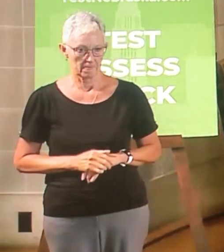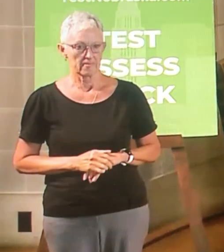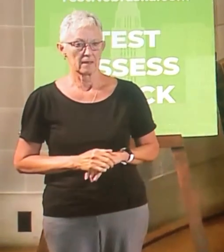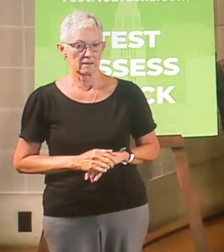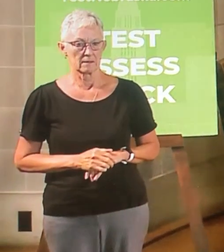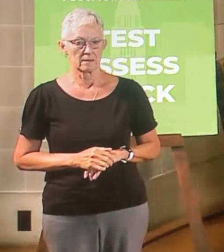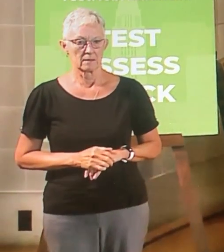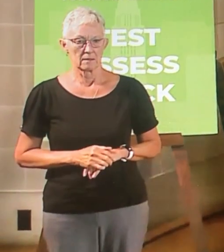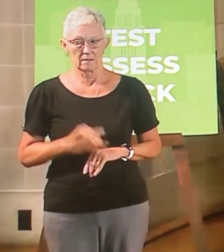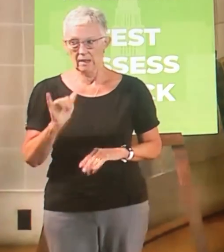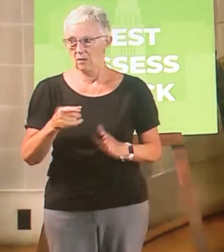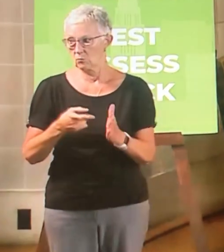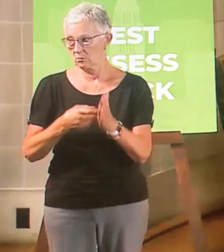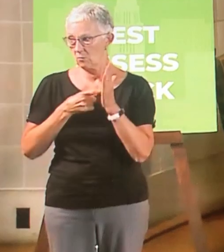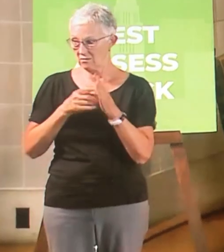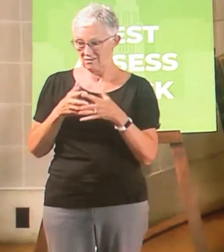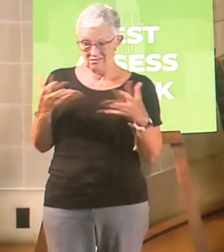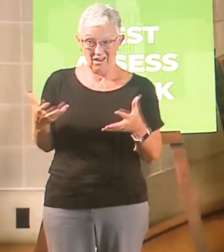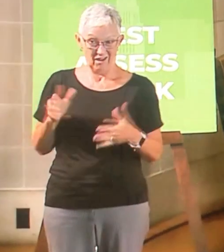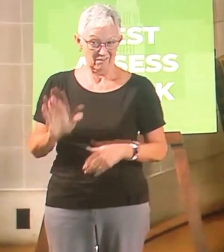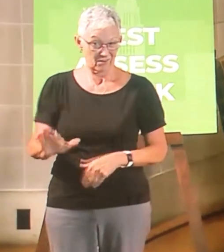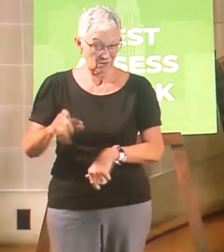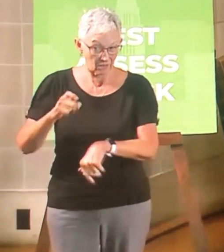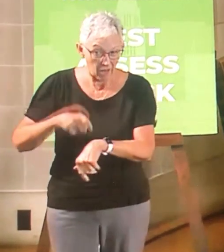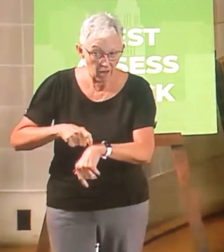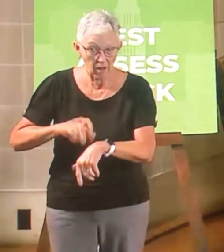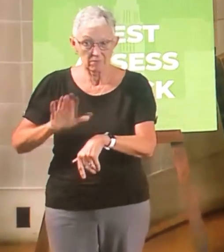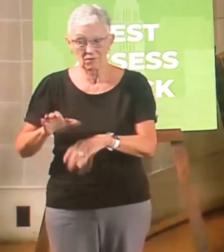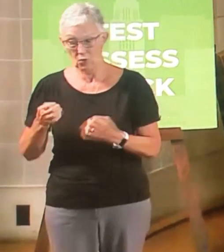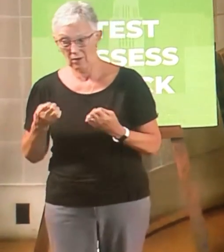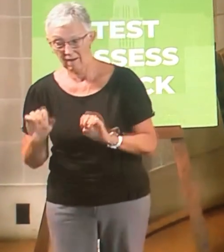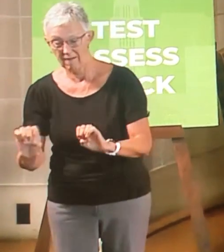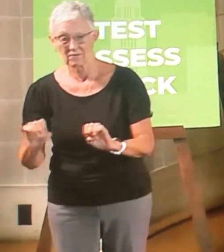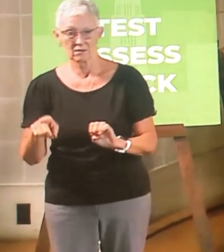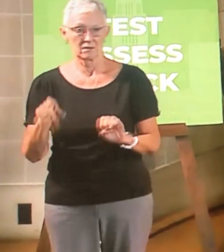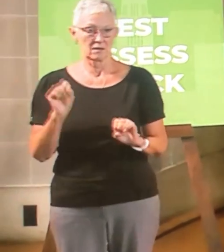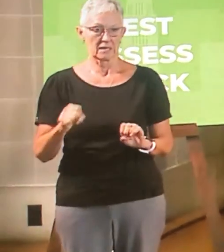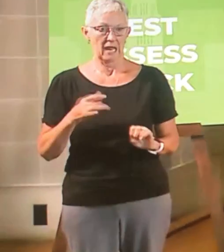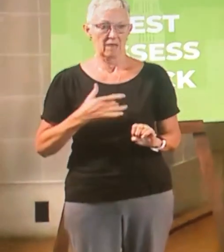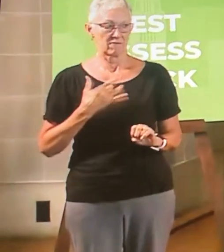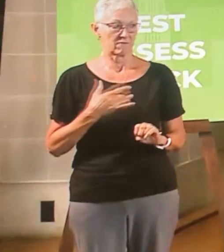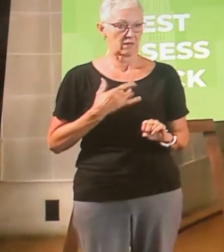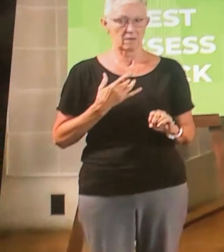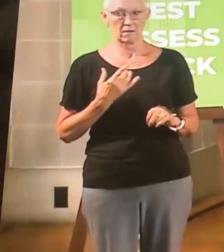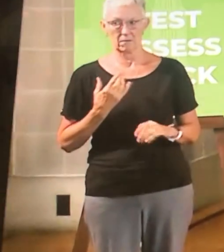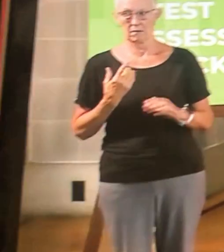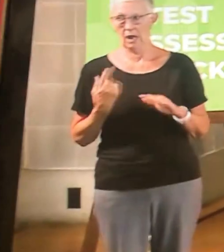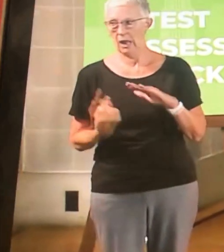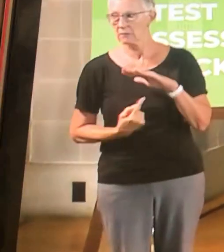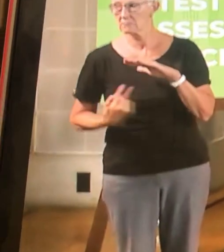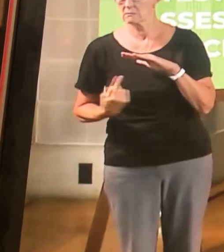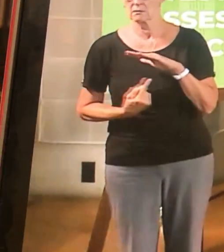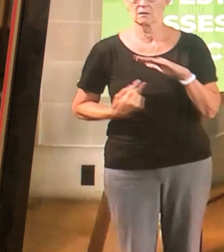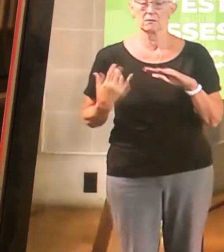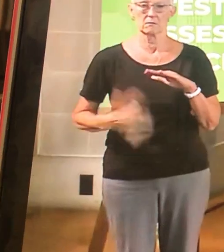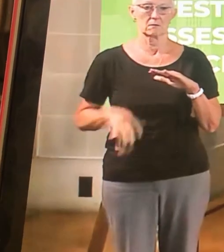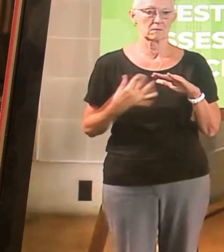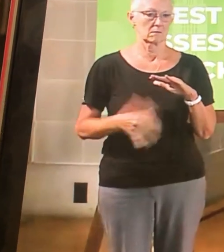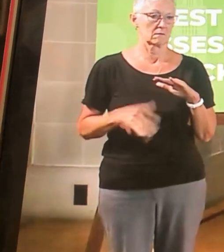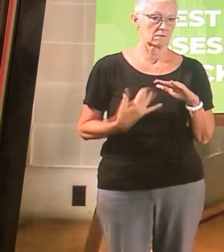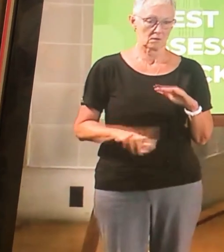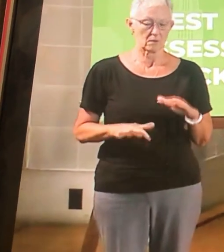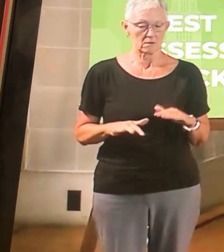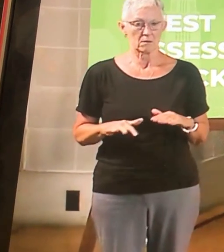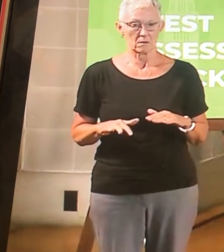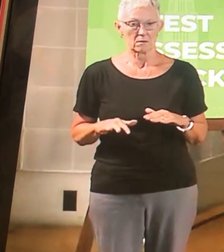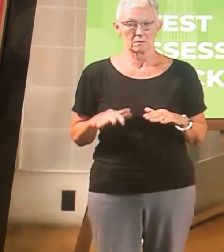isolated where they are and then that can lead to depression and deterioration of their health. So it's important that we recognize